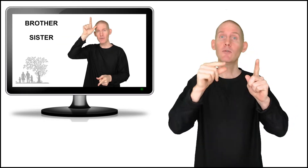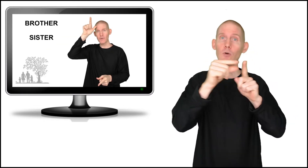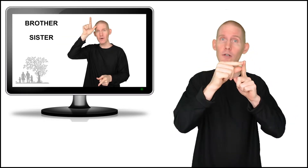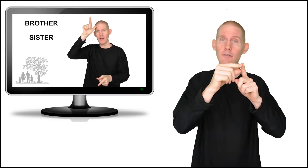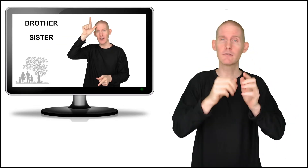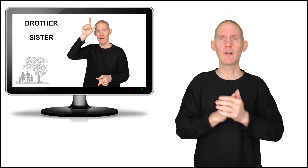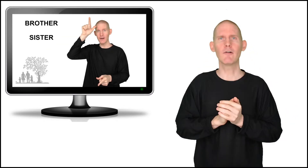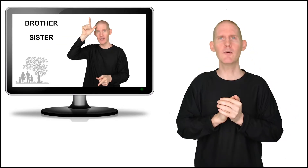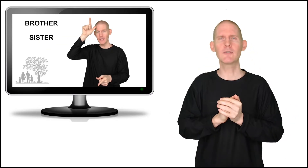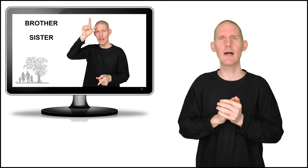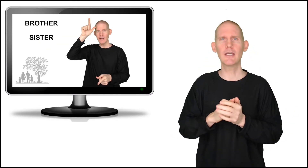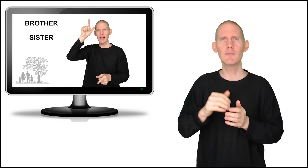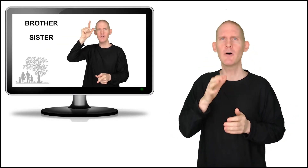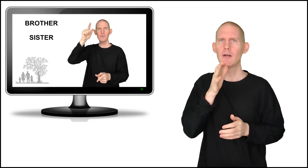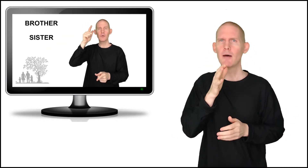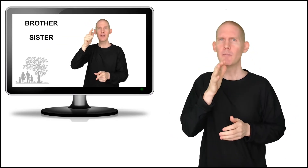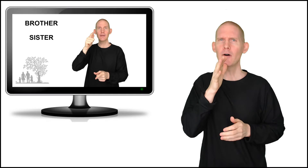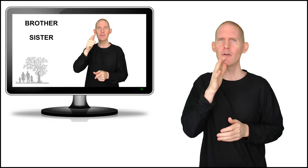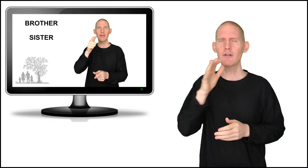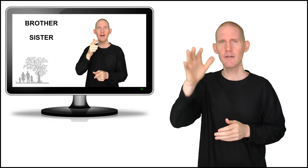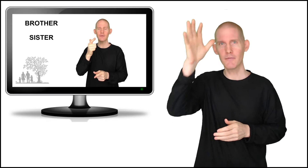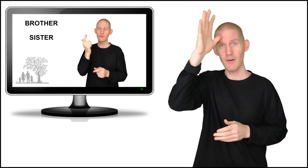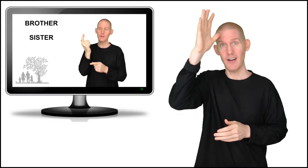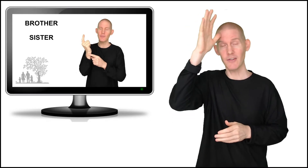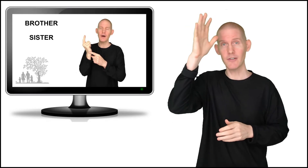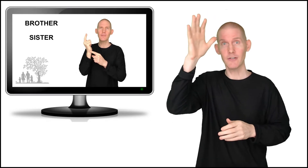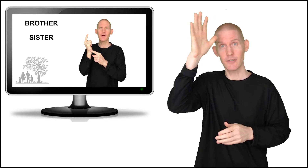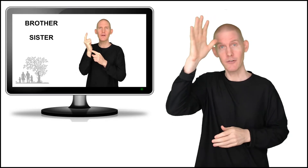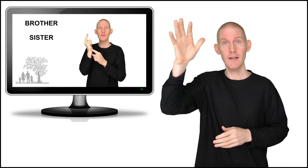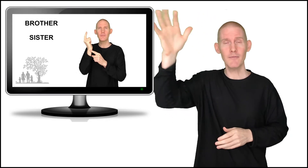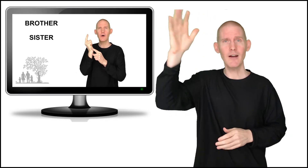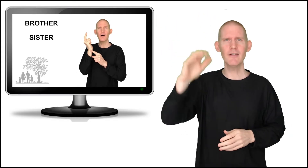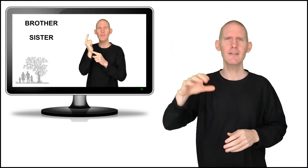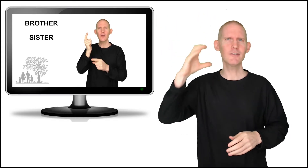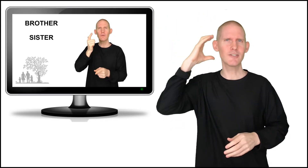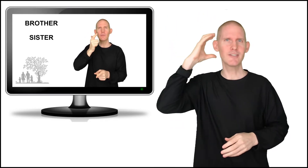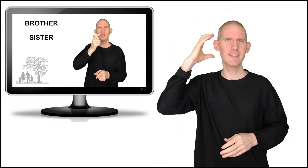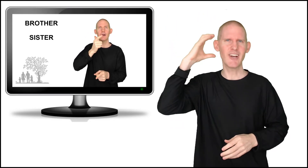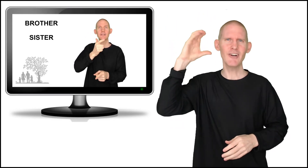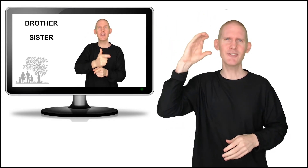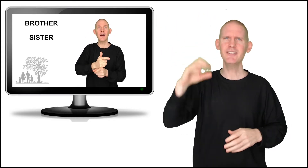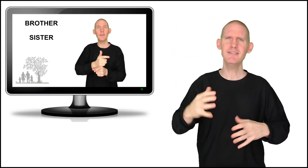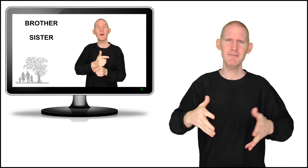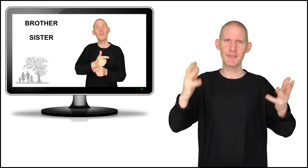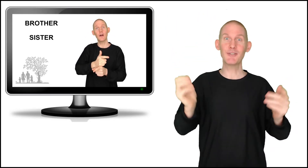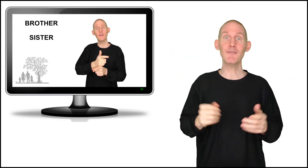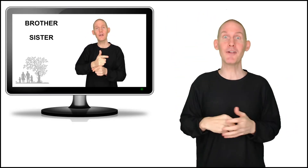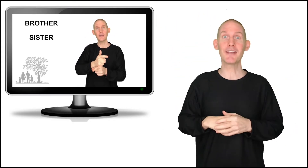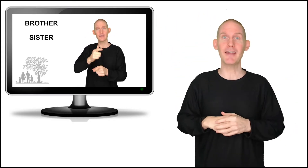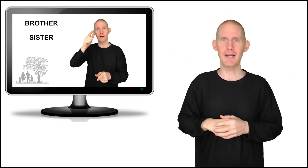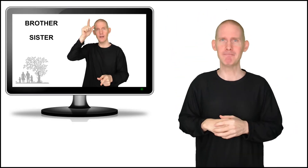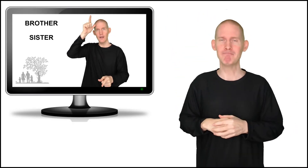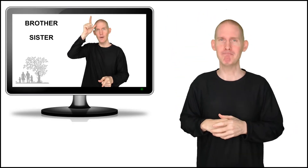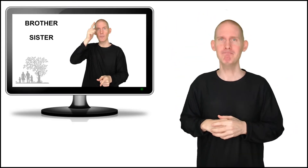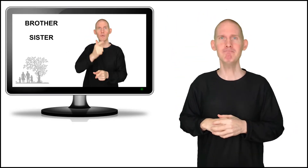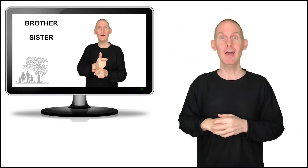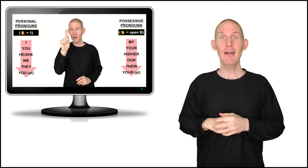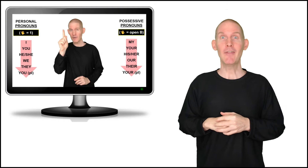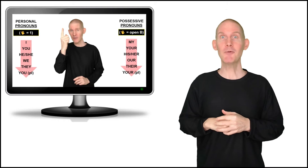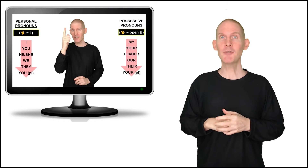words. All right, we're talking about mother, father, grandfather, cousin, stuff like that. Then we're